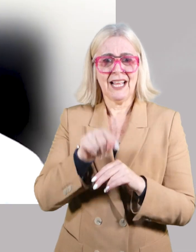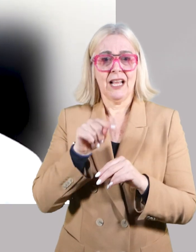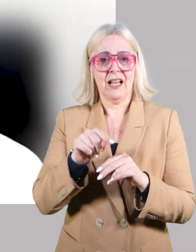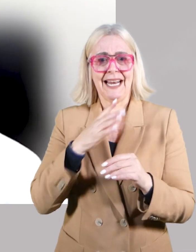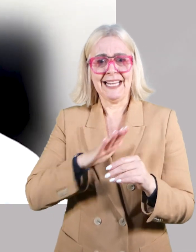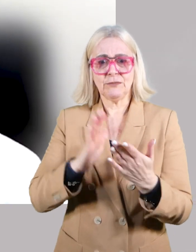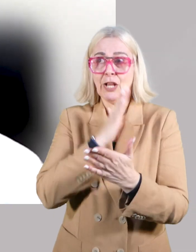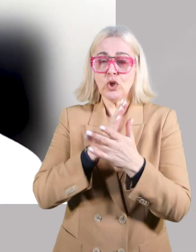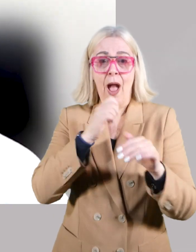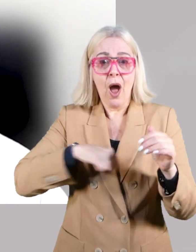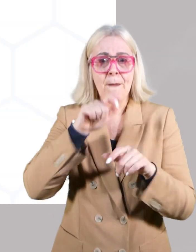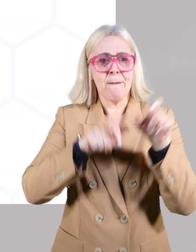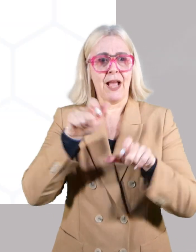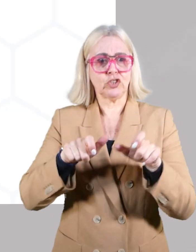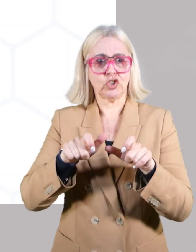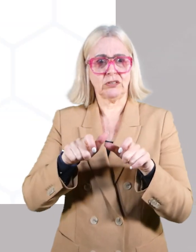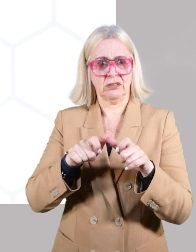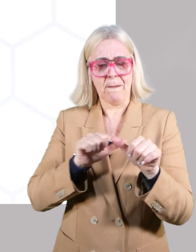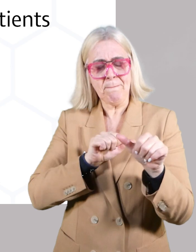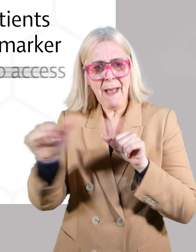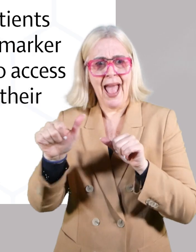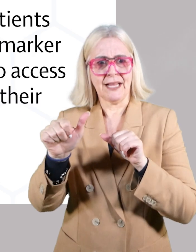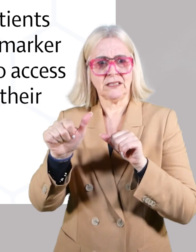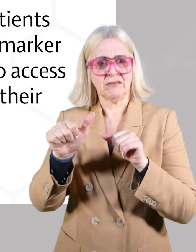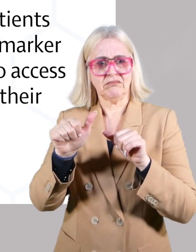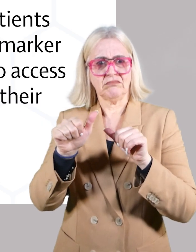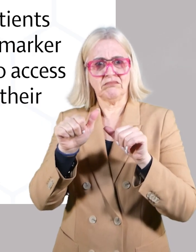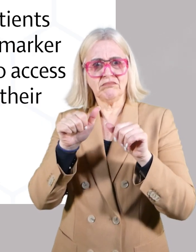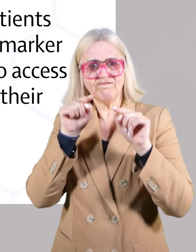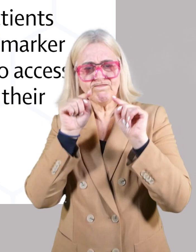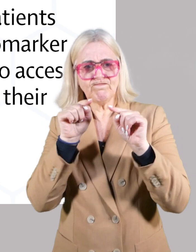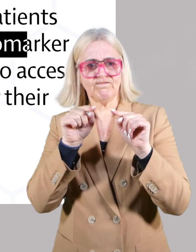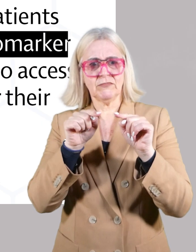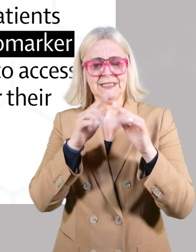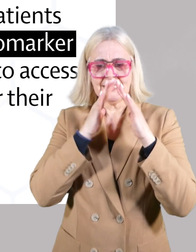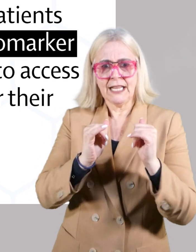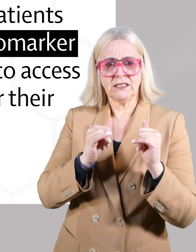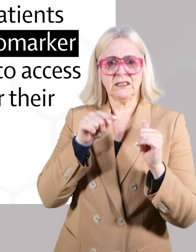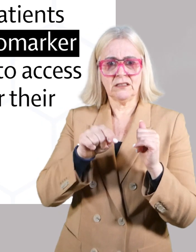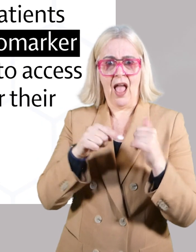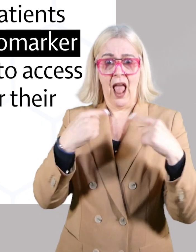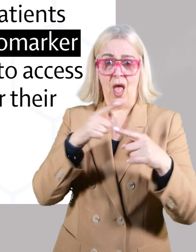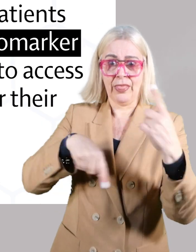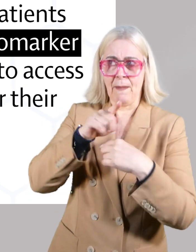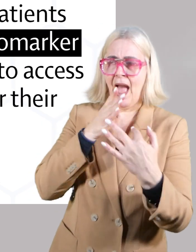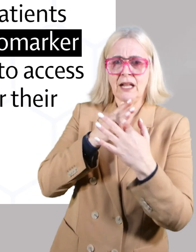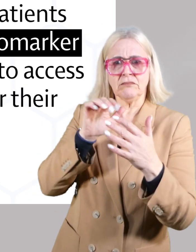these challenges? We need to ensure that our patients are undergoing the optimal biomarker testing method to allow them to access